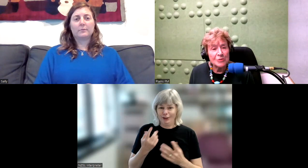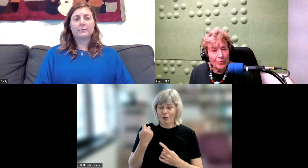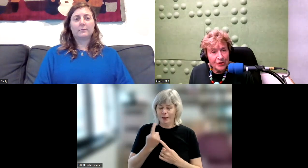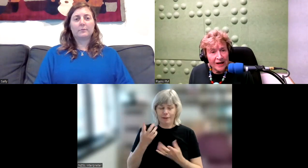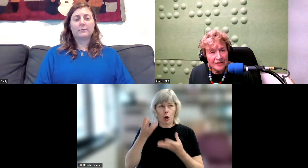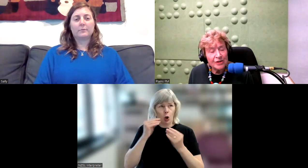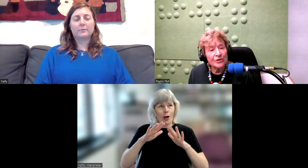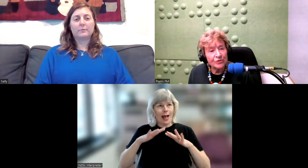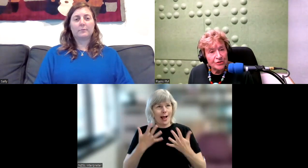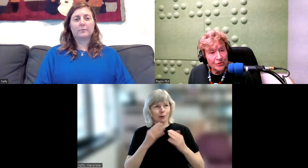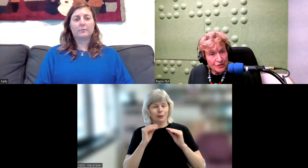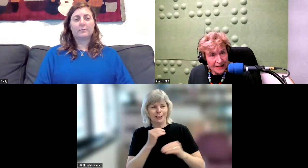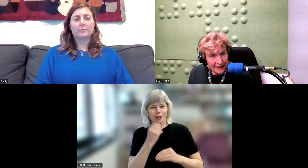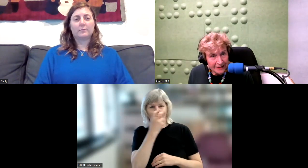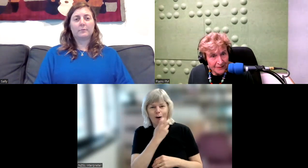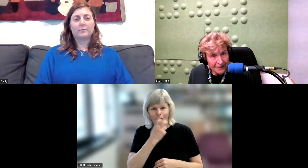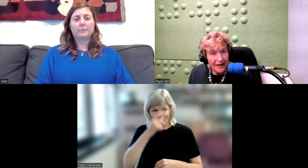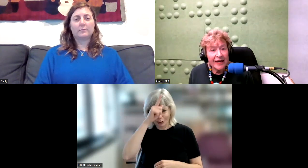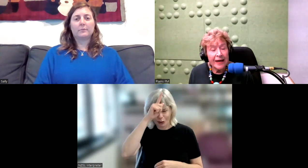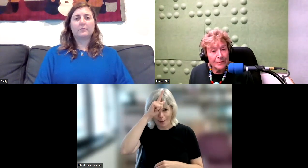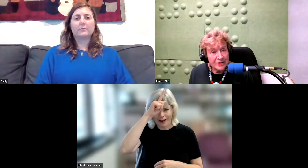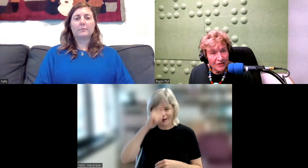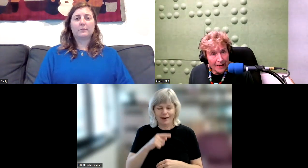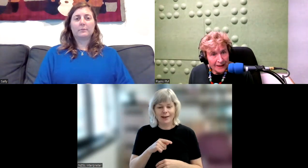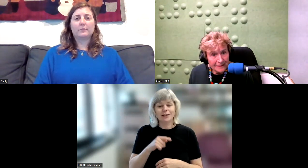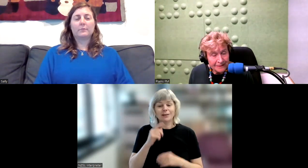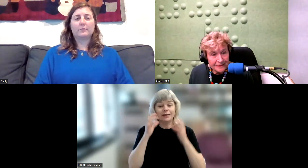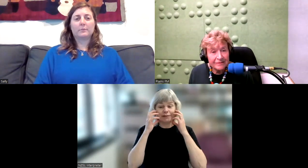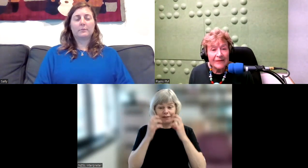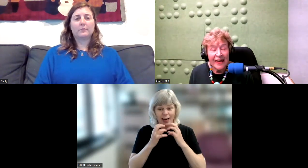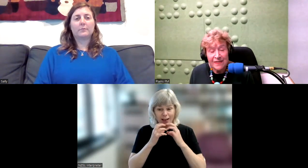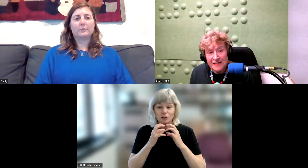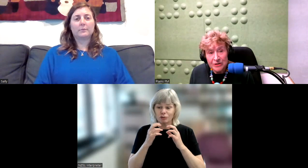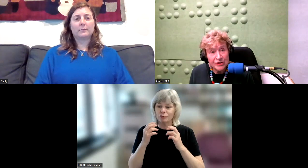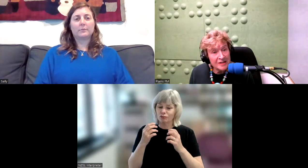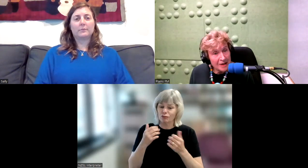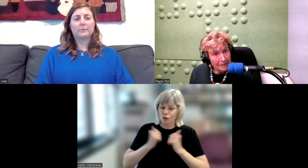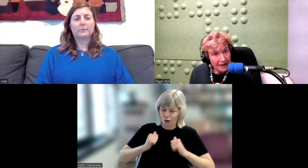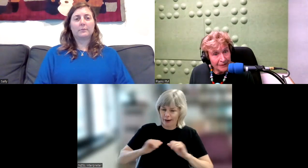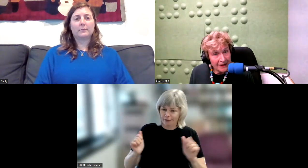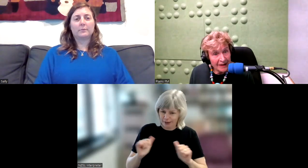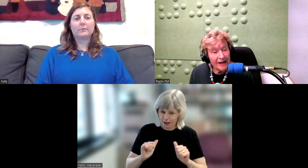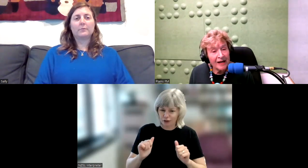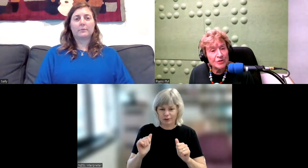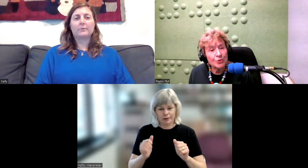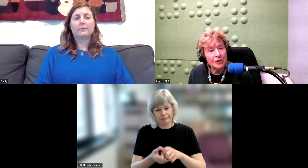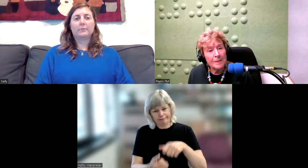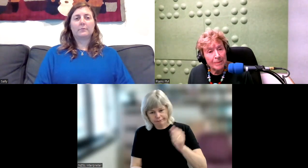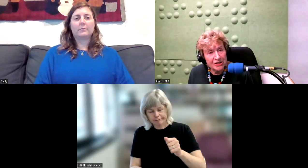was brought out to New Zealand. He came with his family and they settled in Sumner in a house called Beach